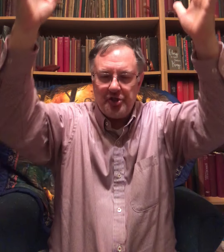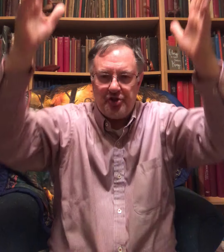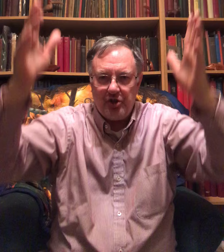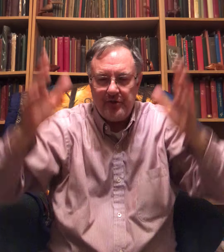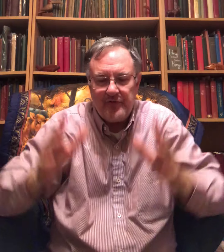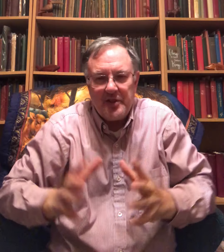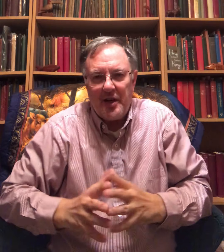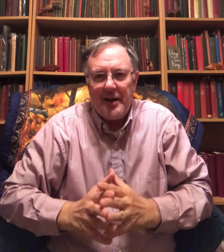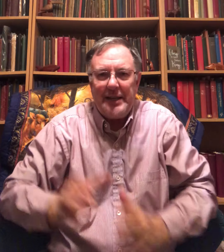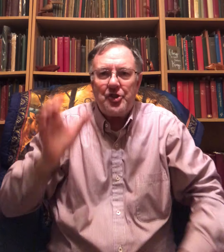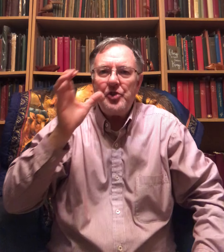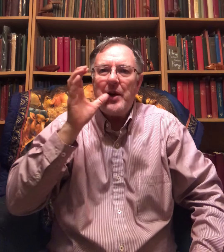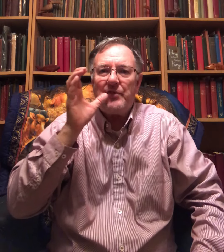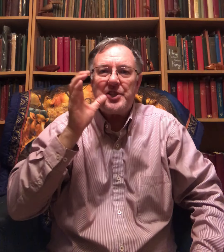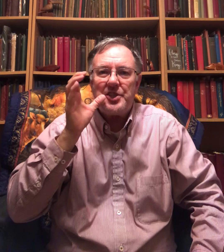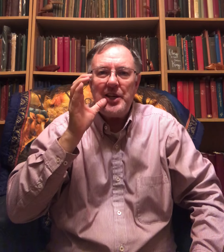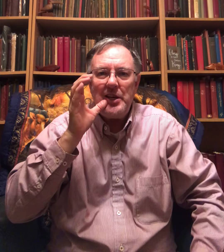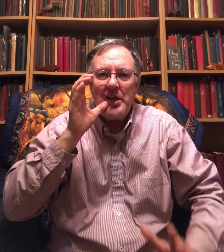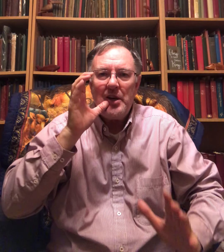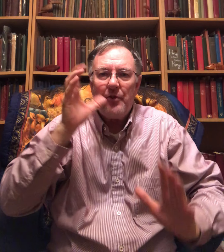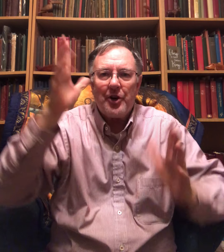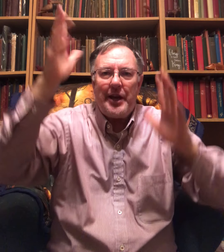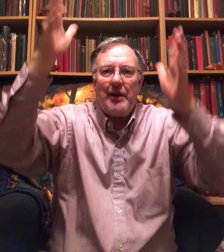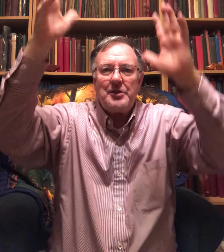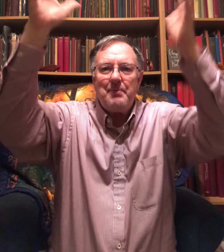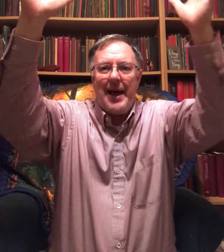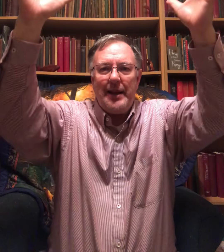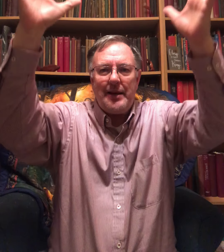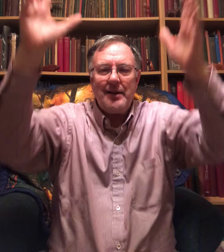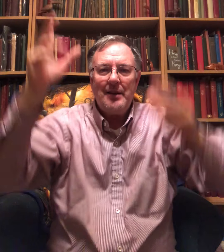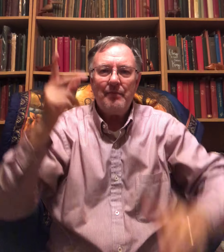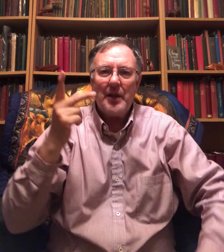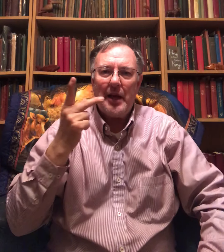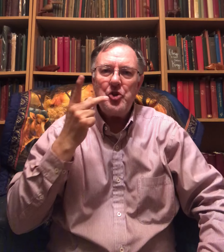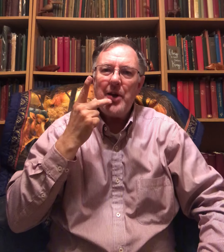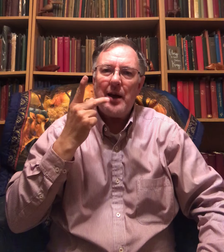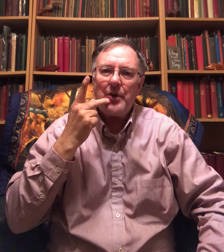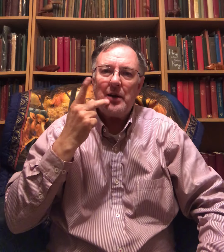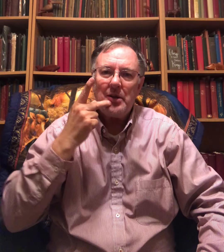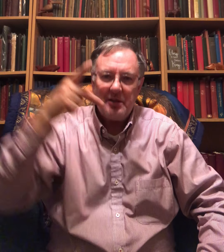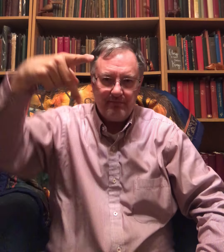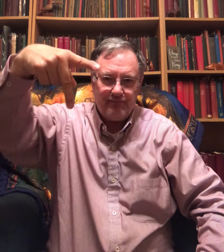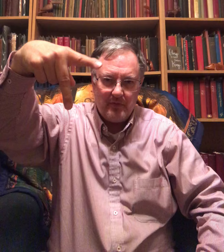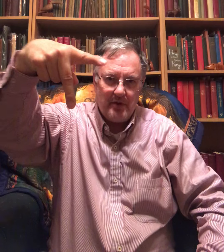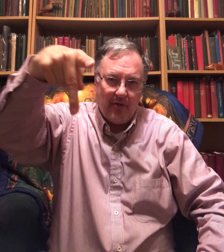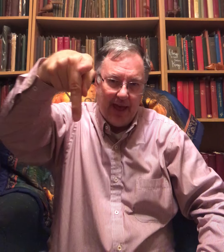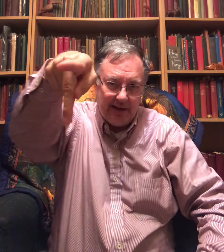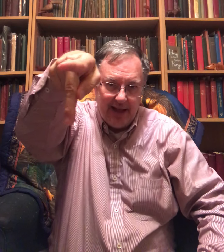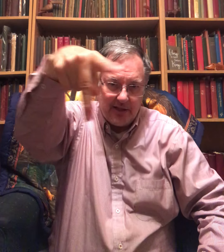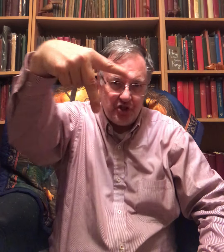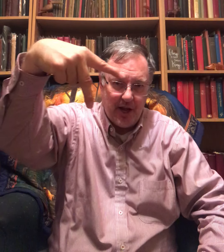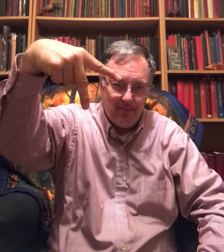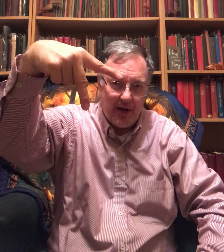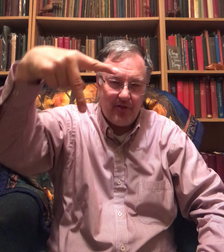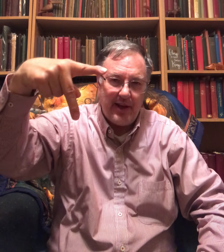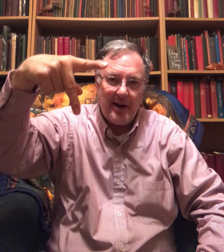Pentecostal. All right? So you have a C for charismatic, and you have that hand shape right there,